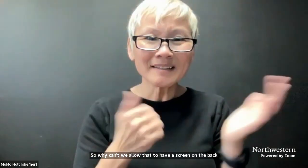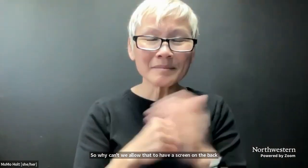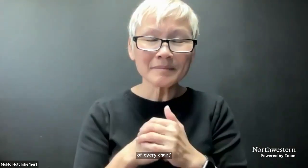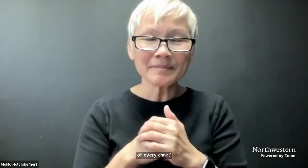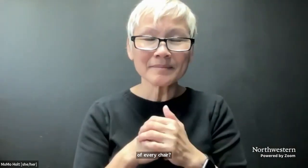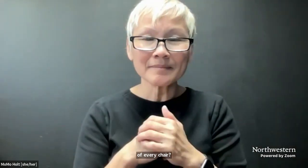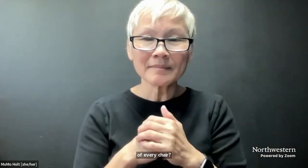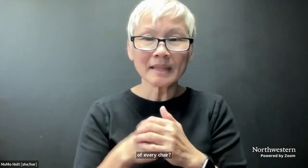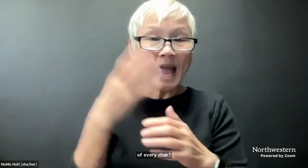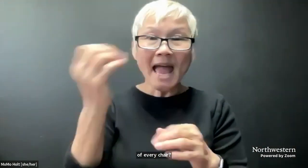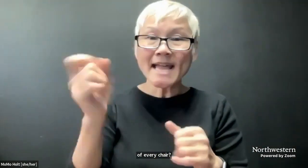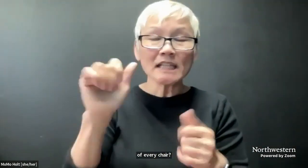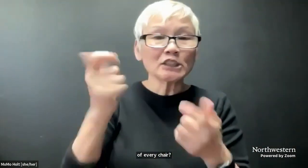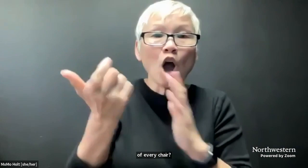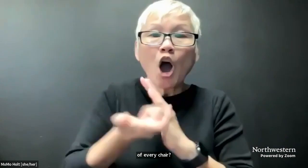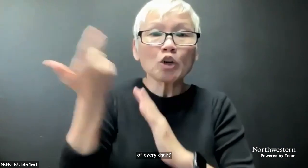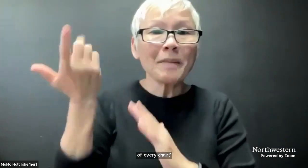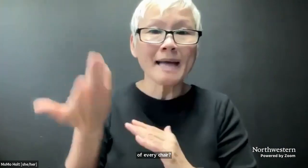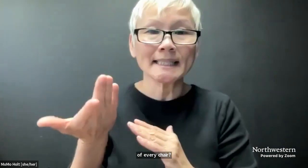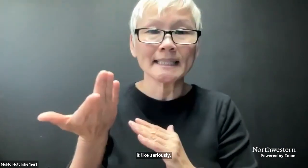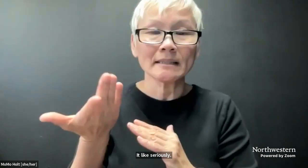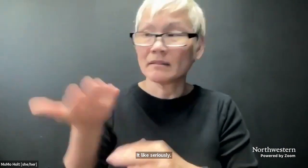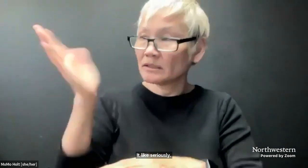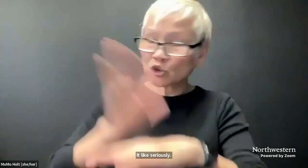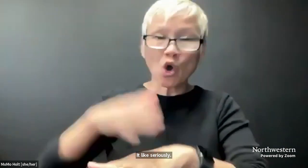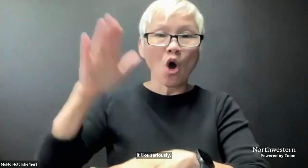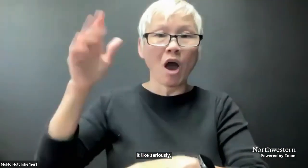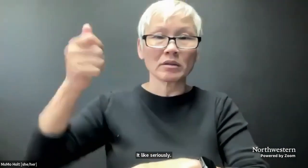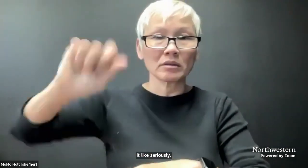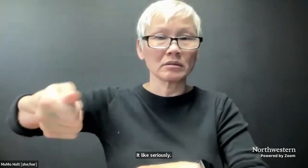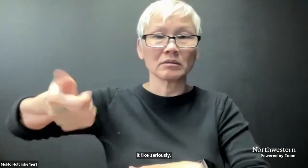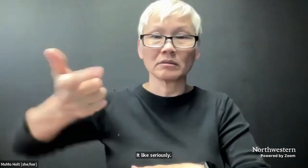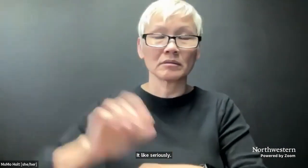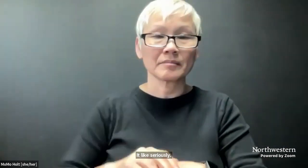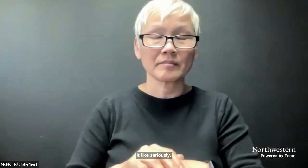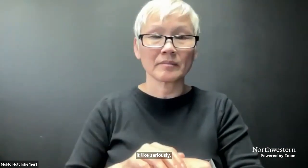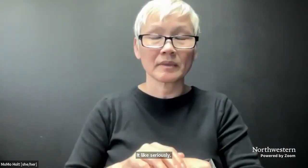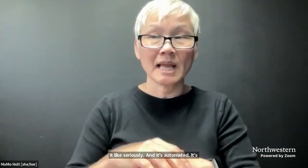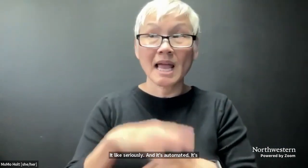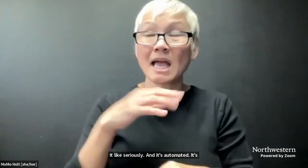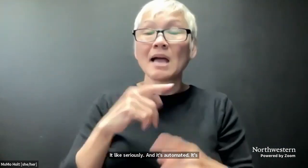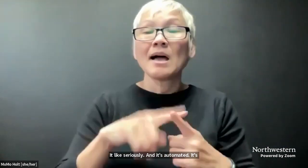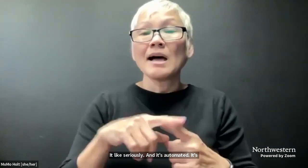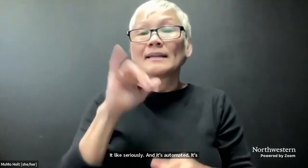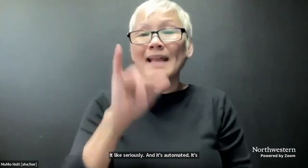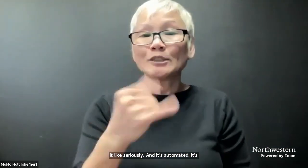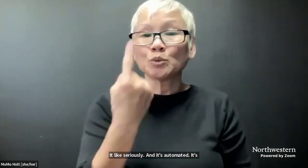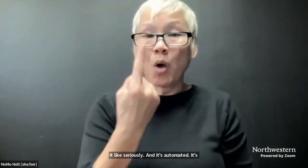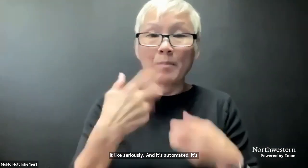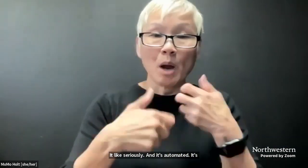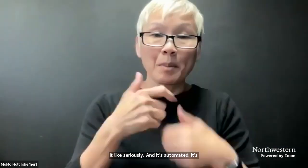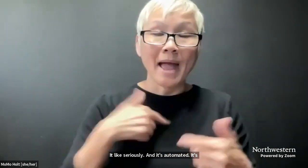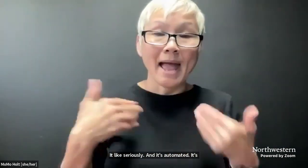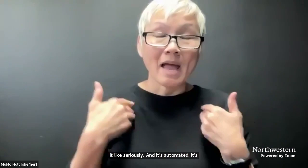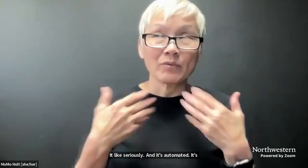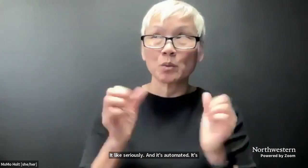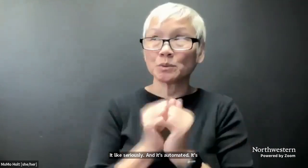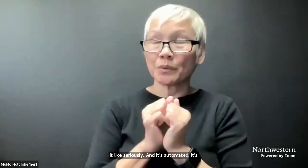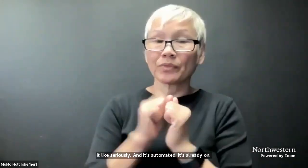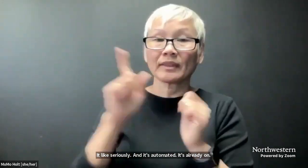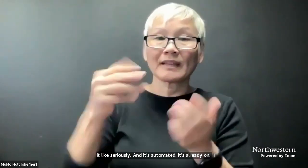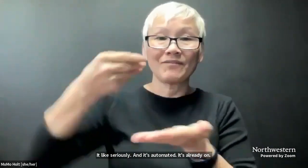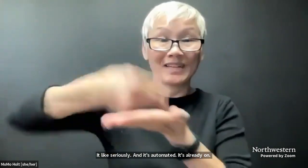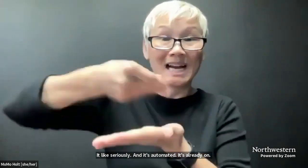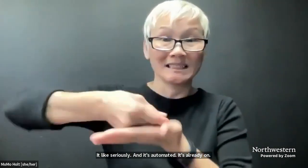Like seriously. And it's automated. It's already on. So